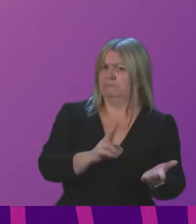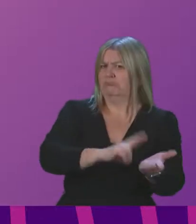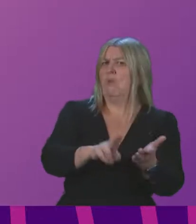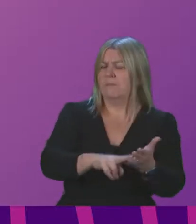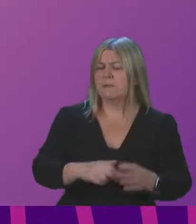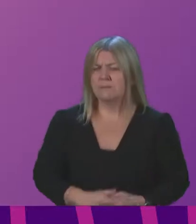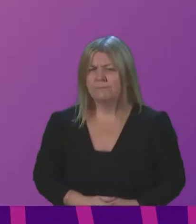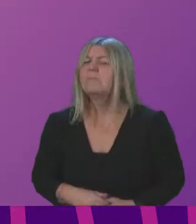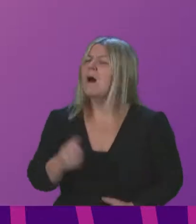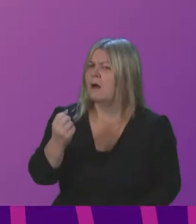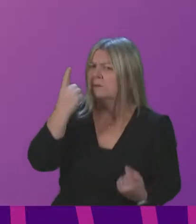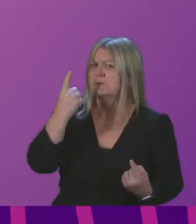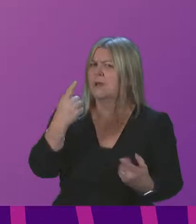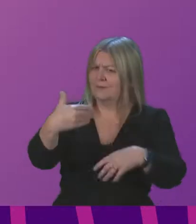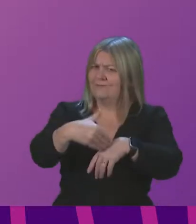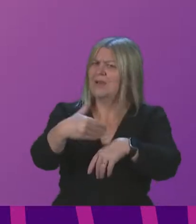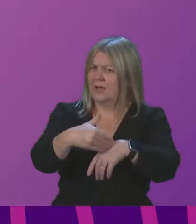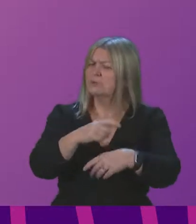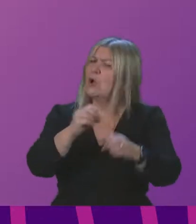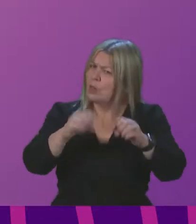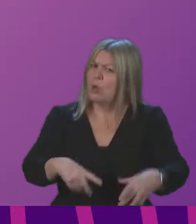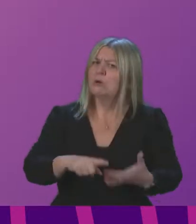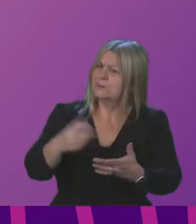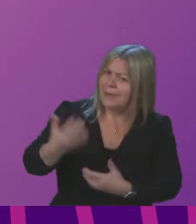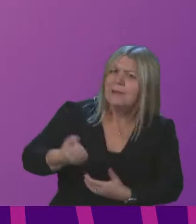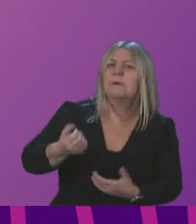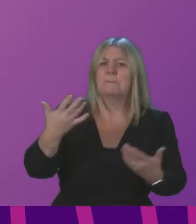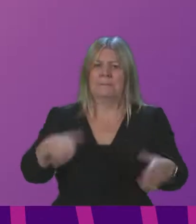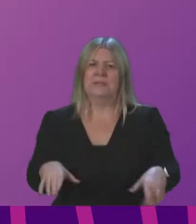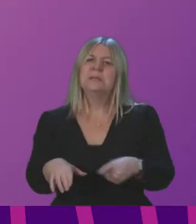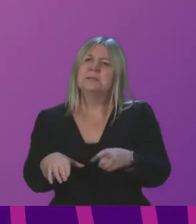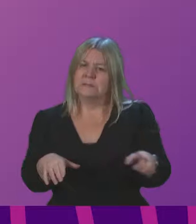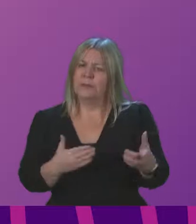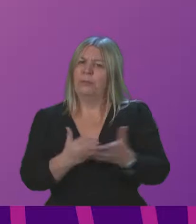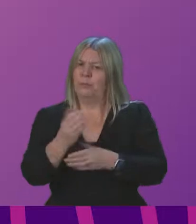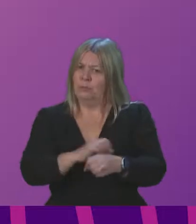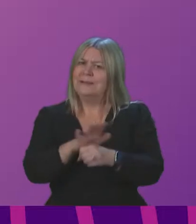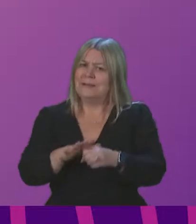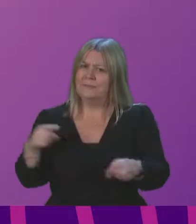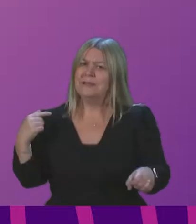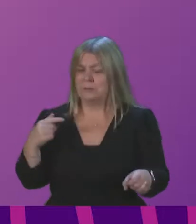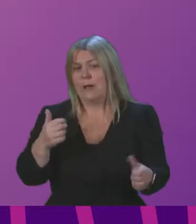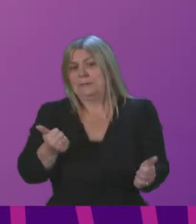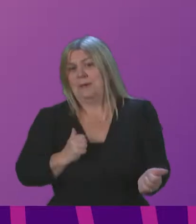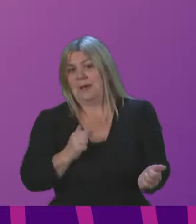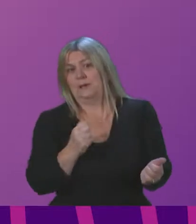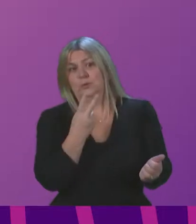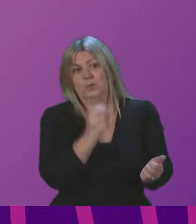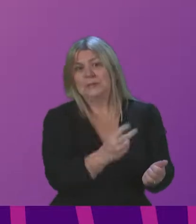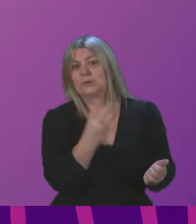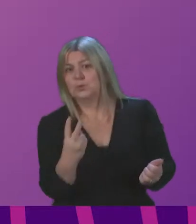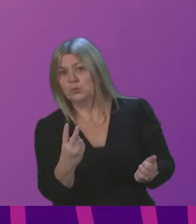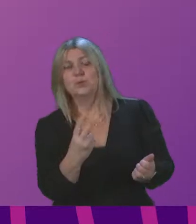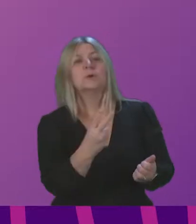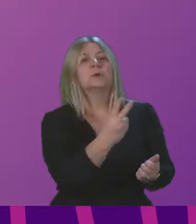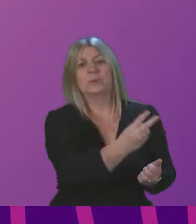finance, with lost income during the pandemic and additional reliance on reserves expected in 2022-23. The Scottish Government was asked to